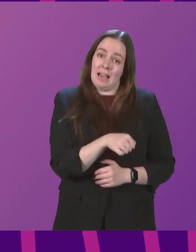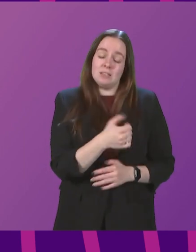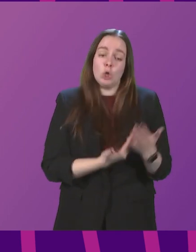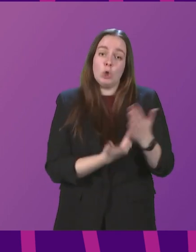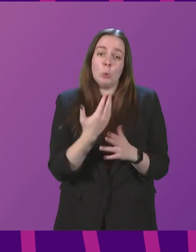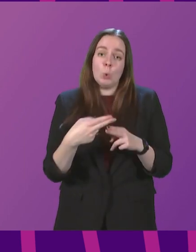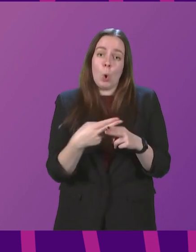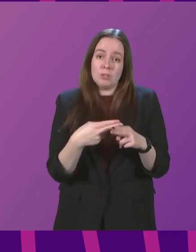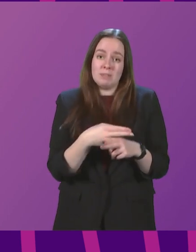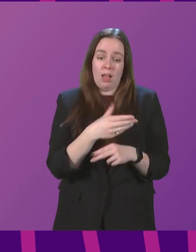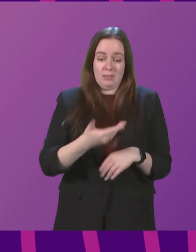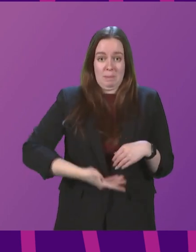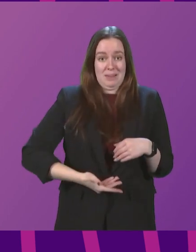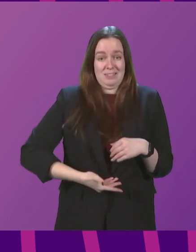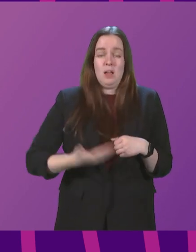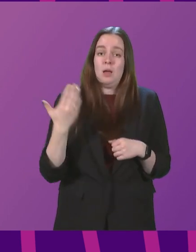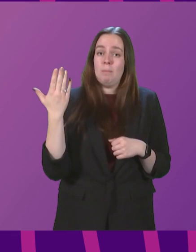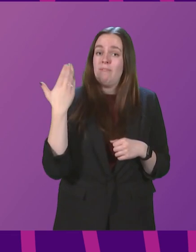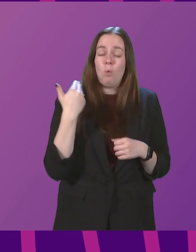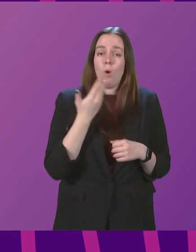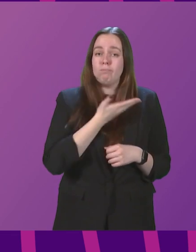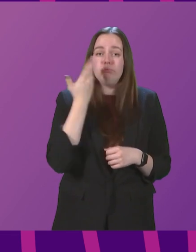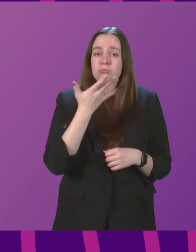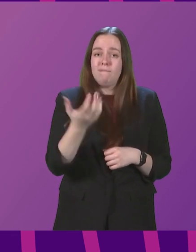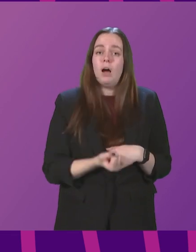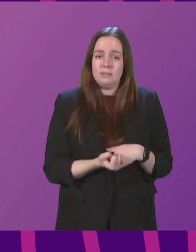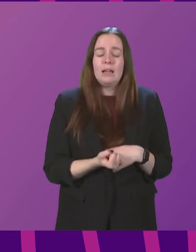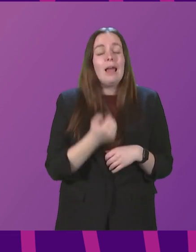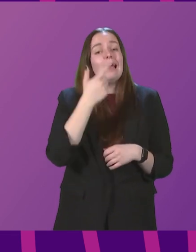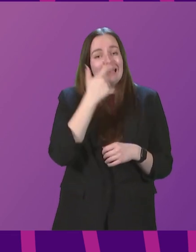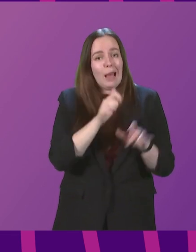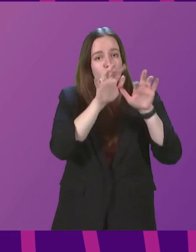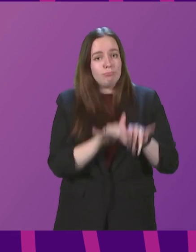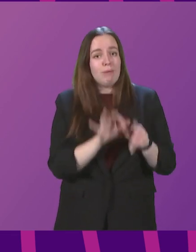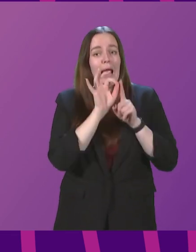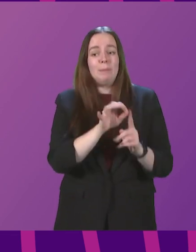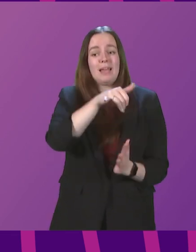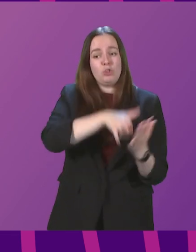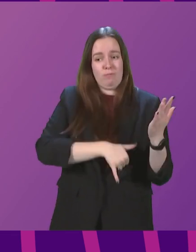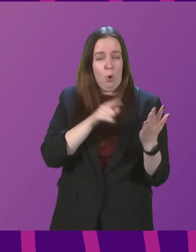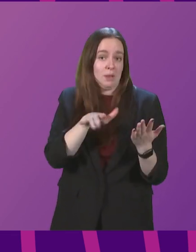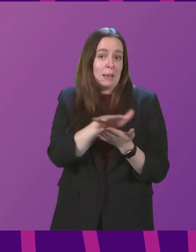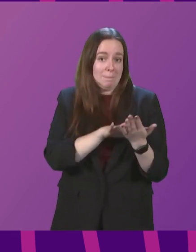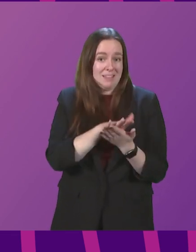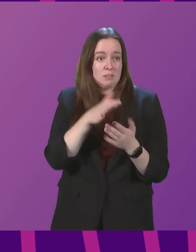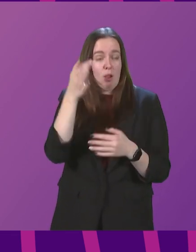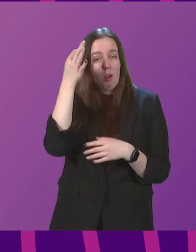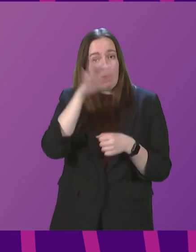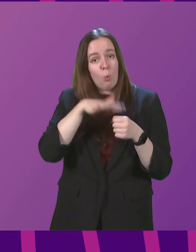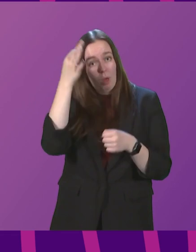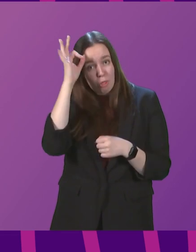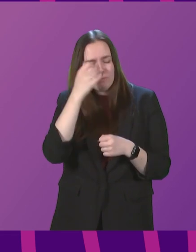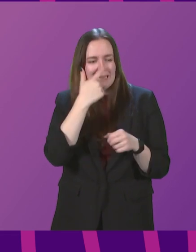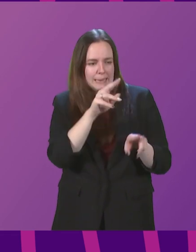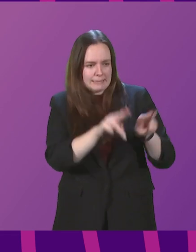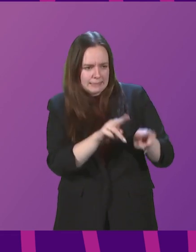hospitality businesses that did not previously receive funding can complete an application form. That means local authorities can then assess